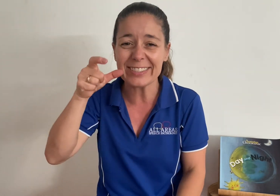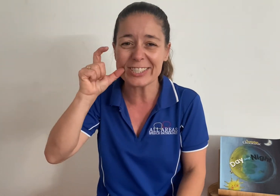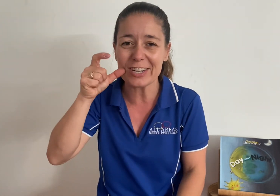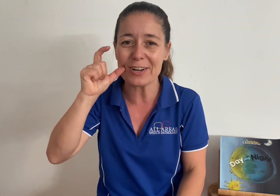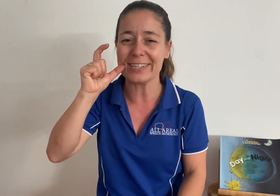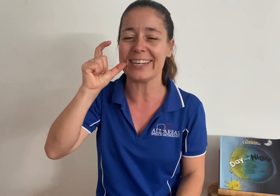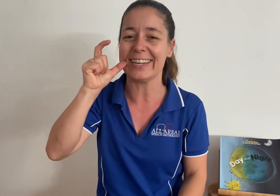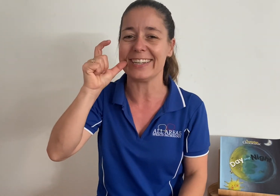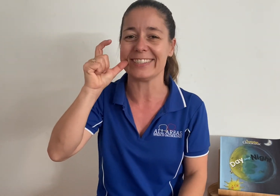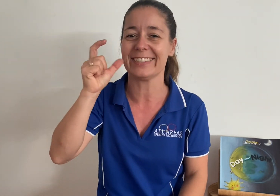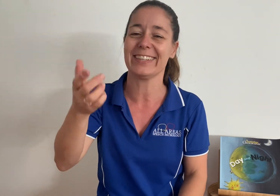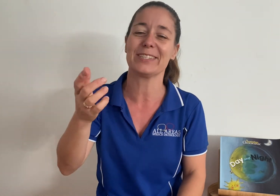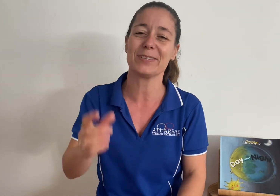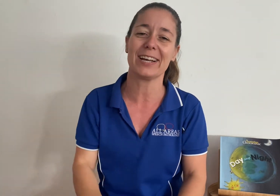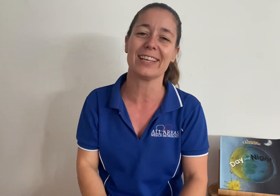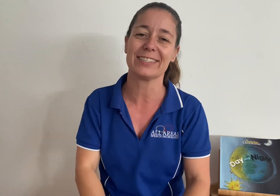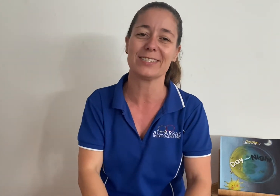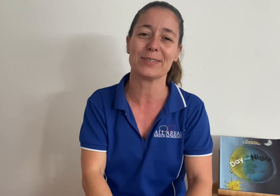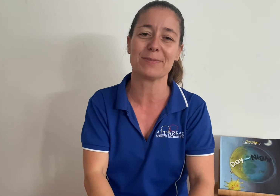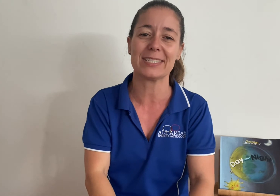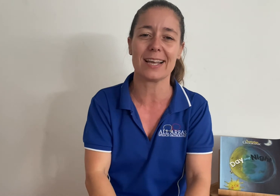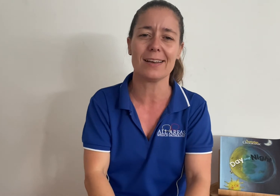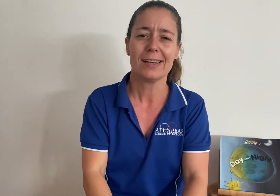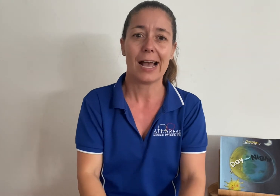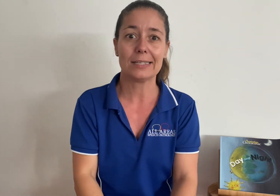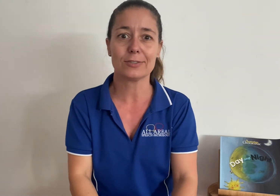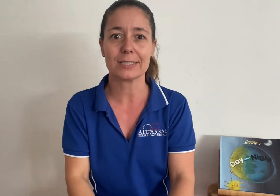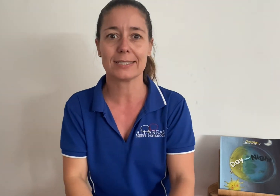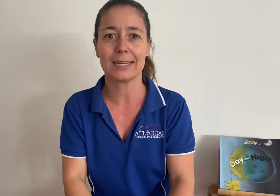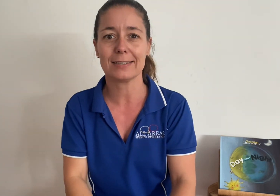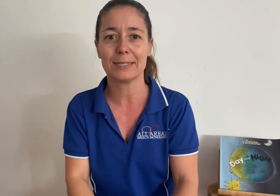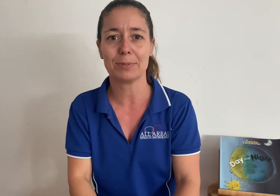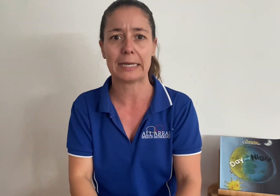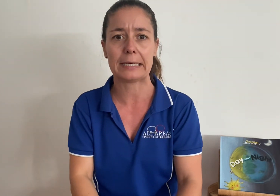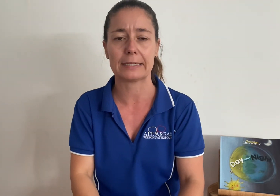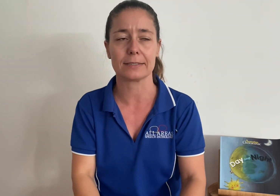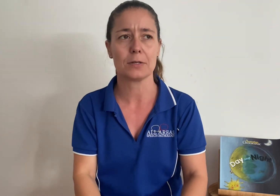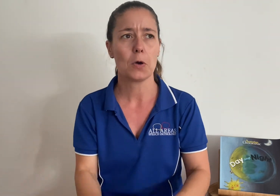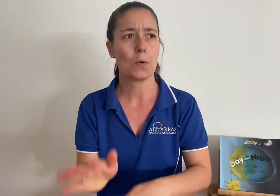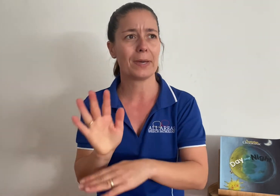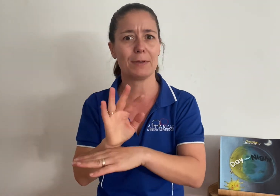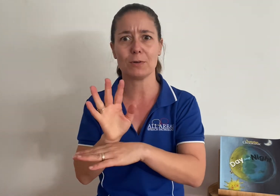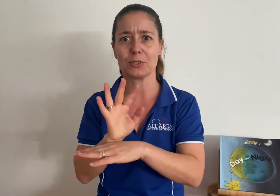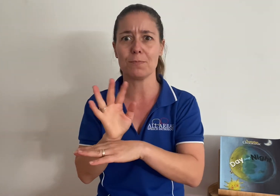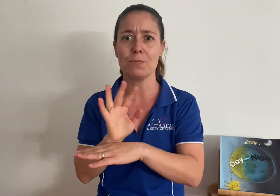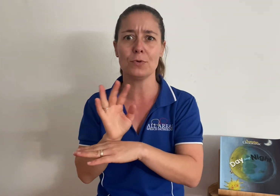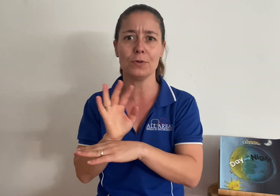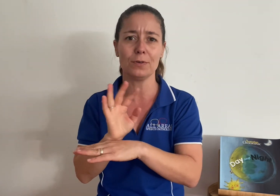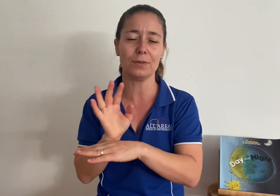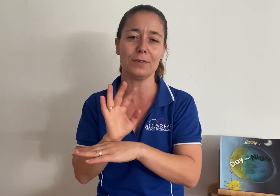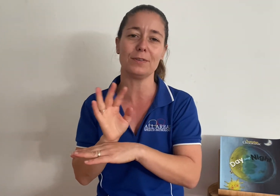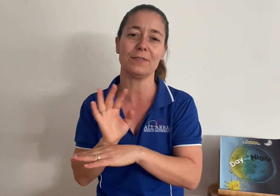chocolate. That's what I like to do in winter, under a snuggly blanket. Or maybe watch a movie.